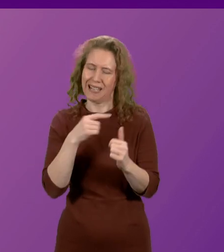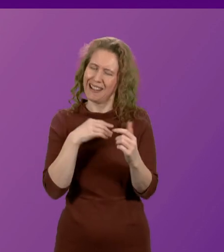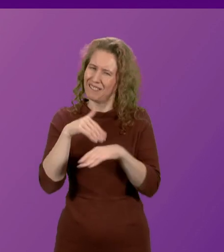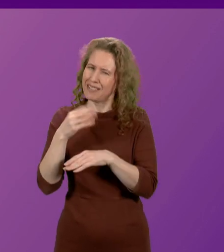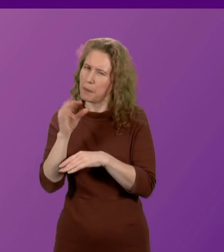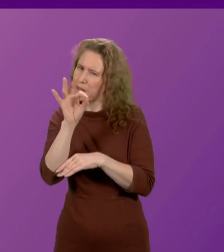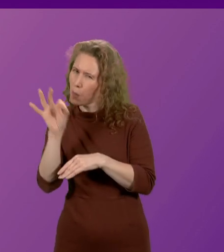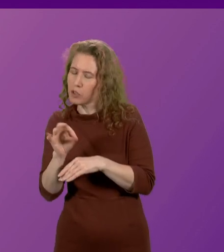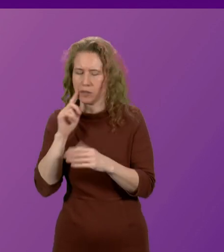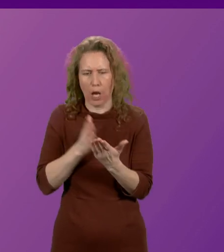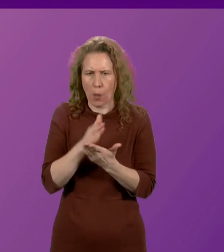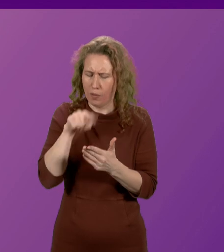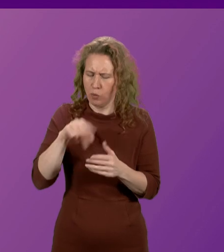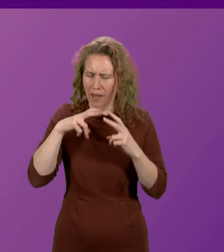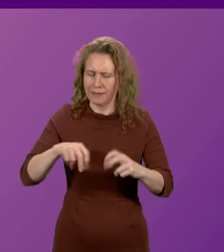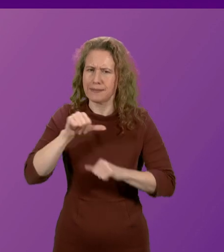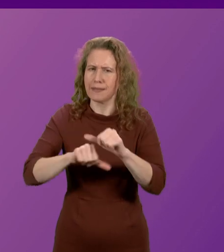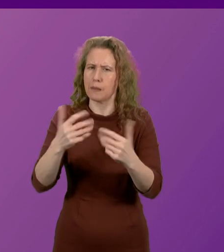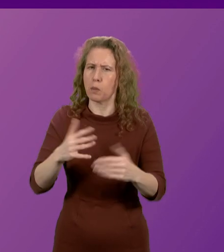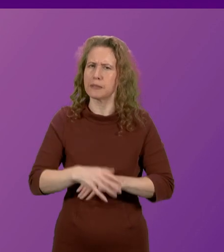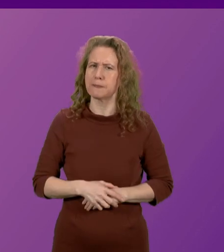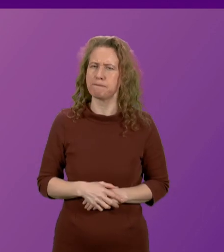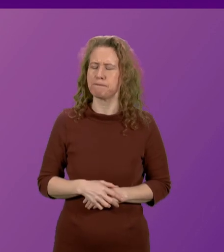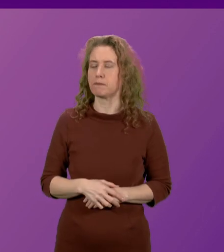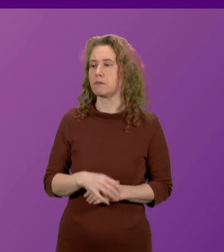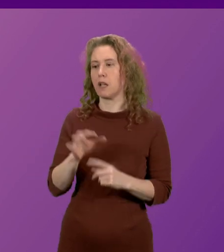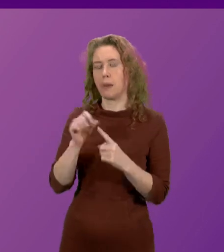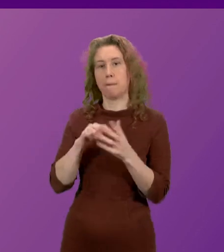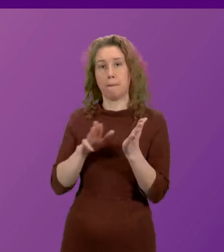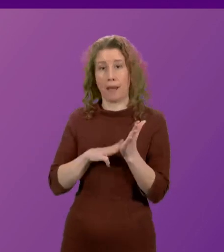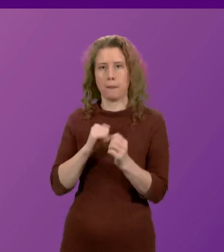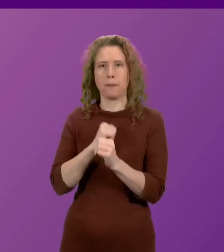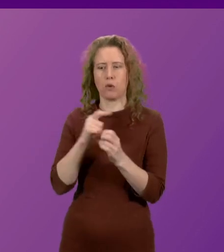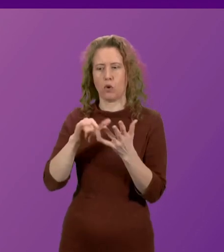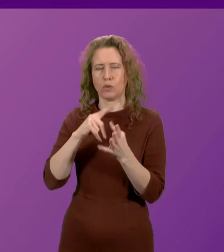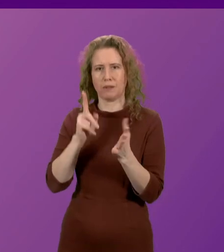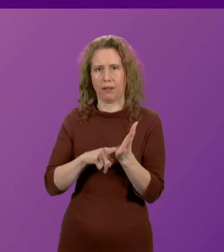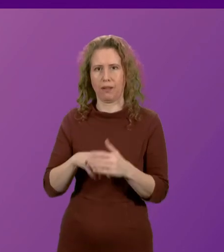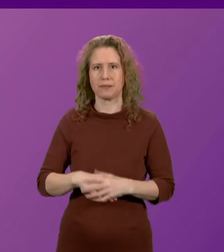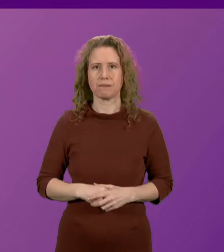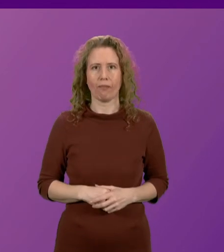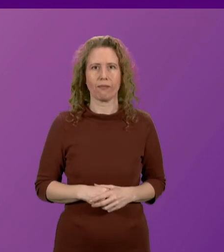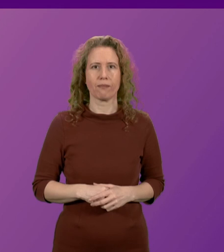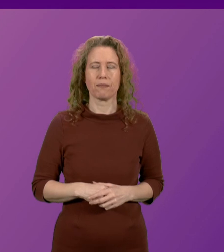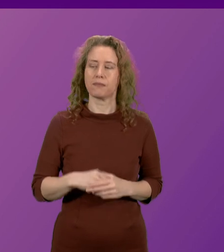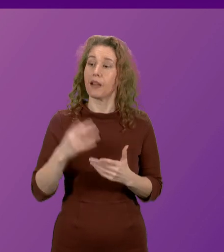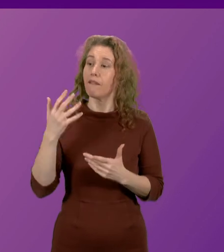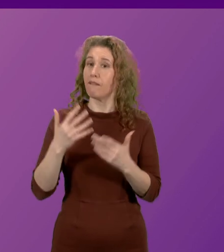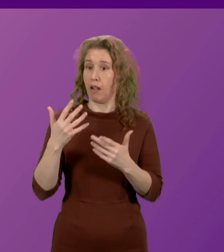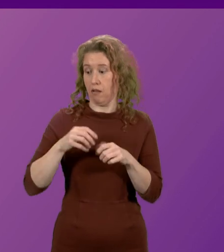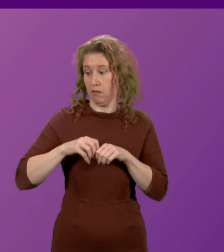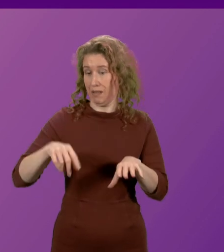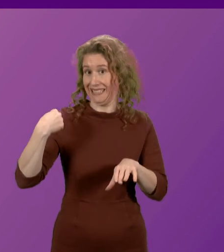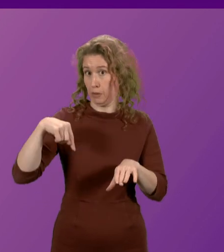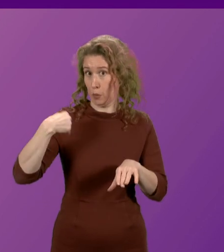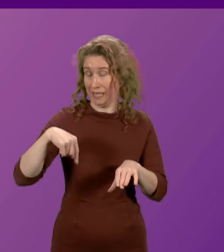questions in relation to prosecution as well. Pam Gossall. Thank you, Presiding Officer. Figures released early this